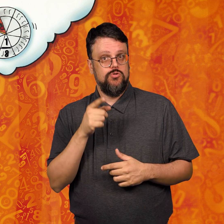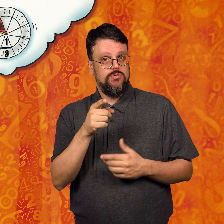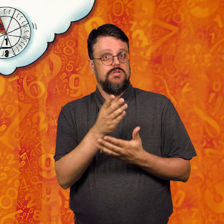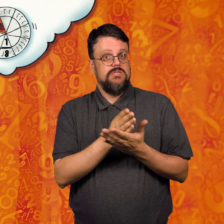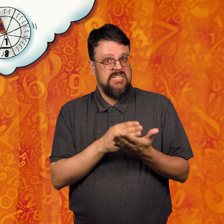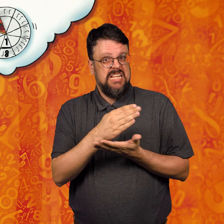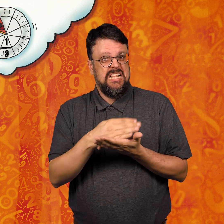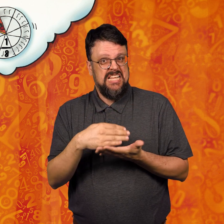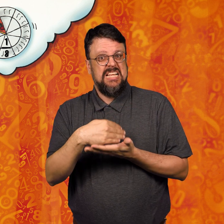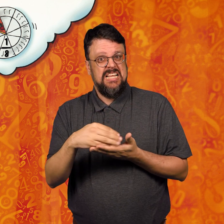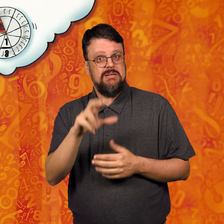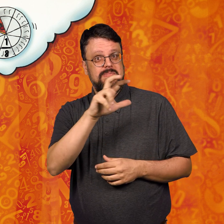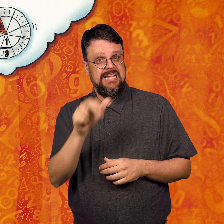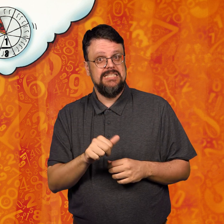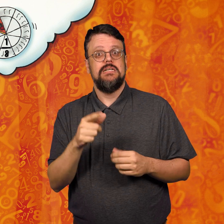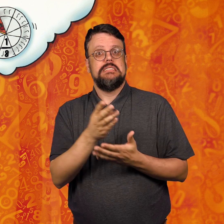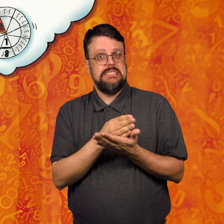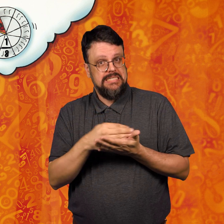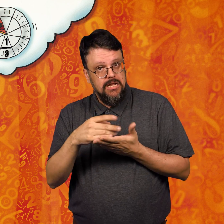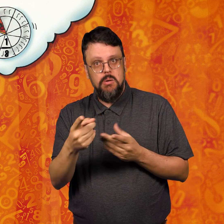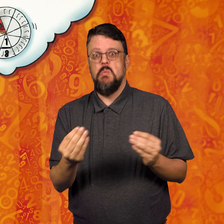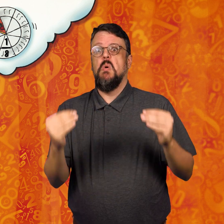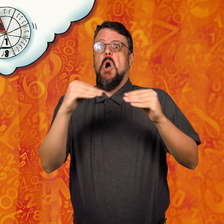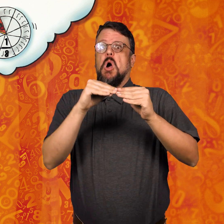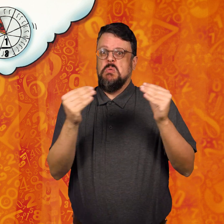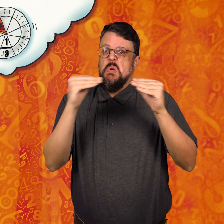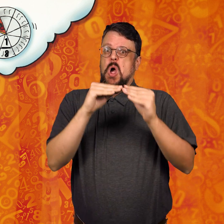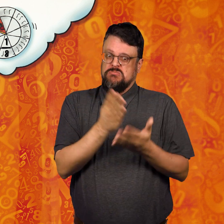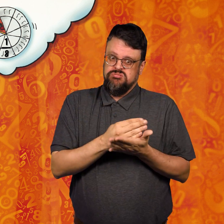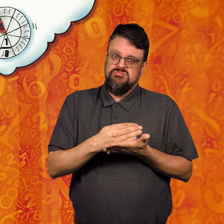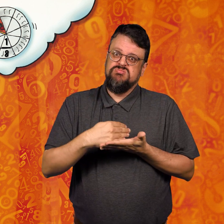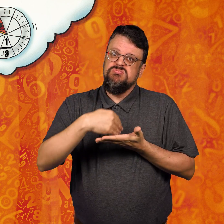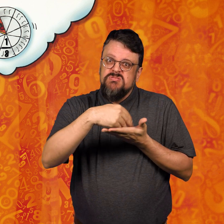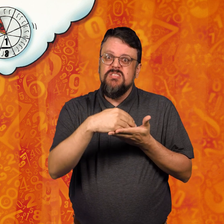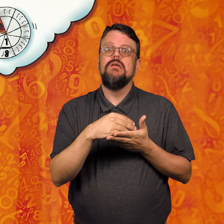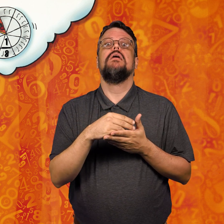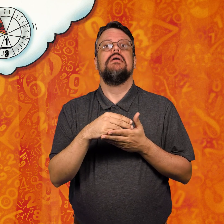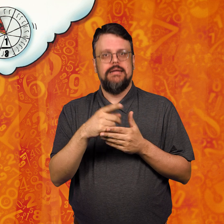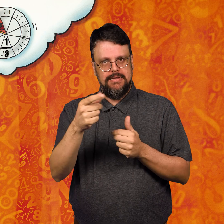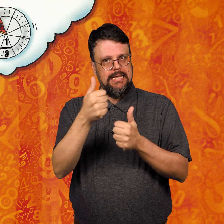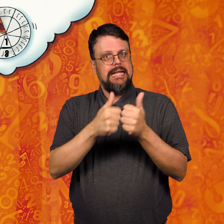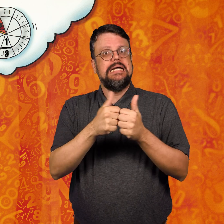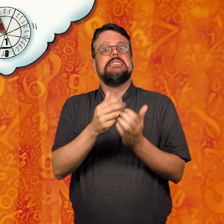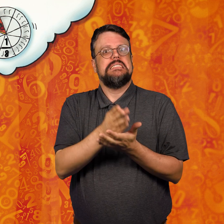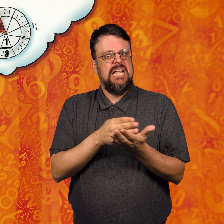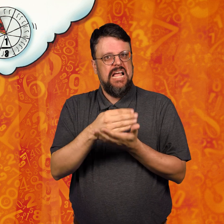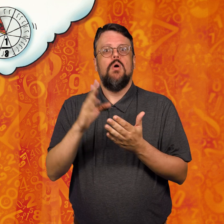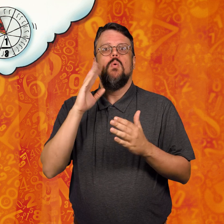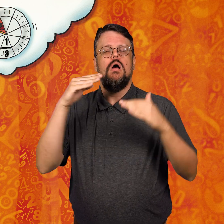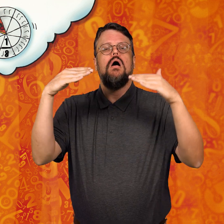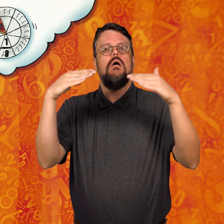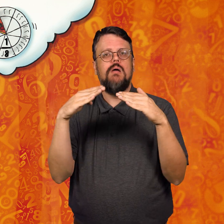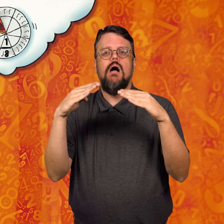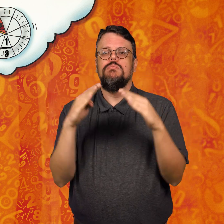As you cut the pie into more and more slices, each pizza slice gets smaller and smaller.